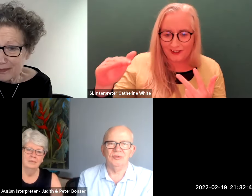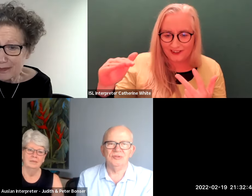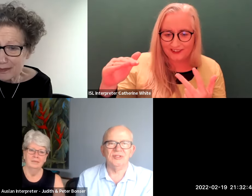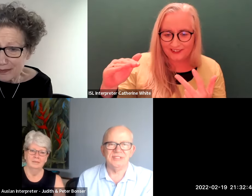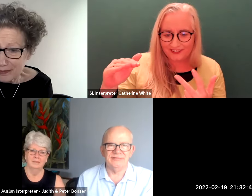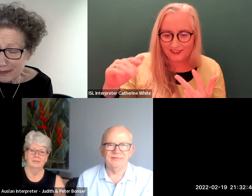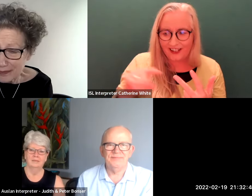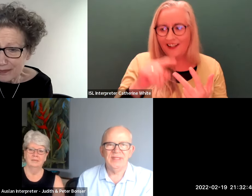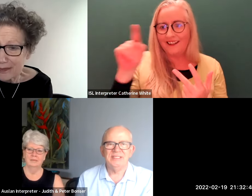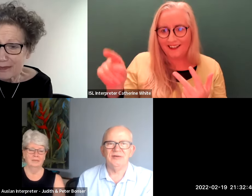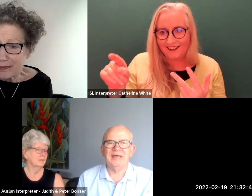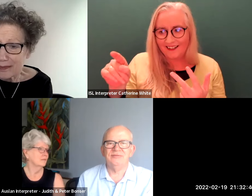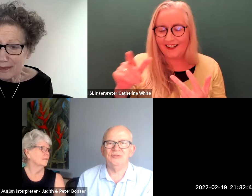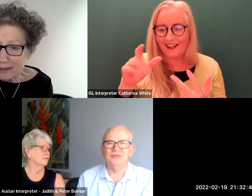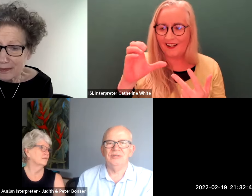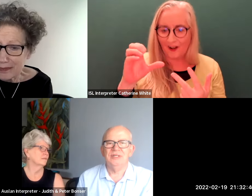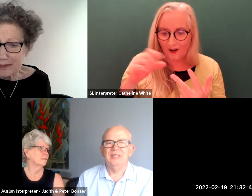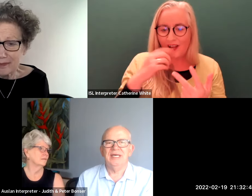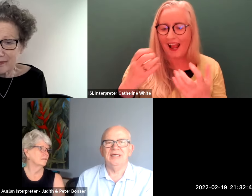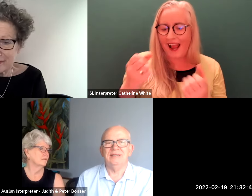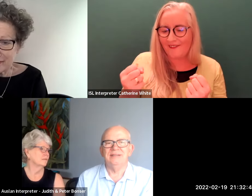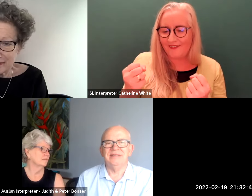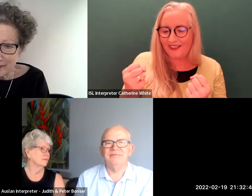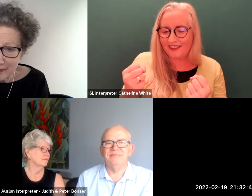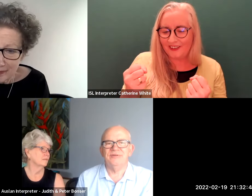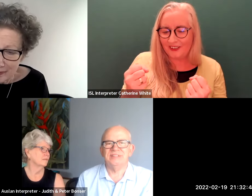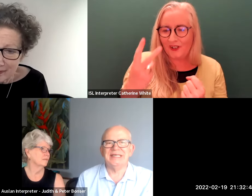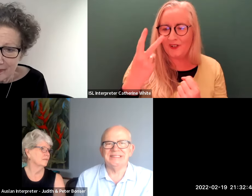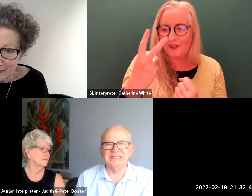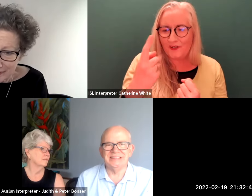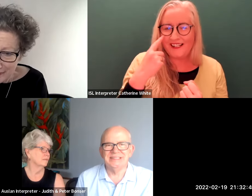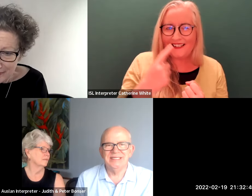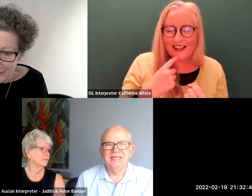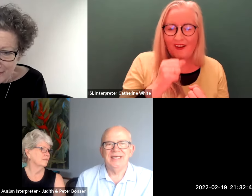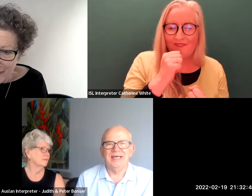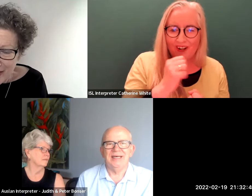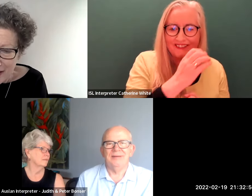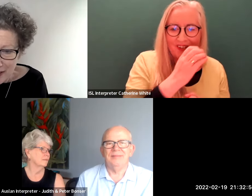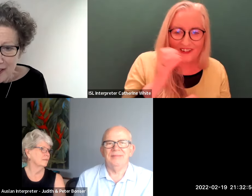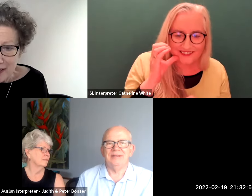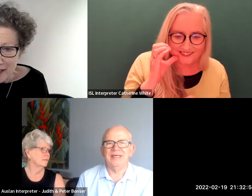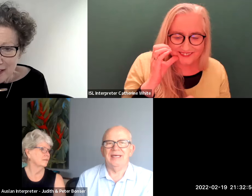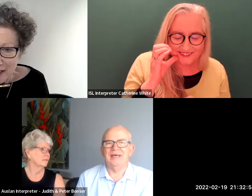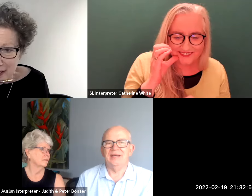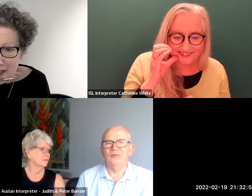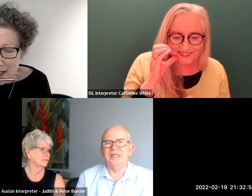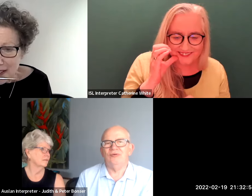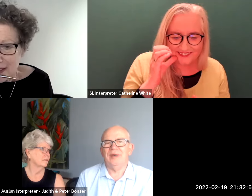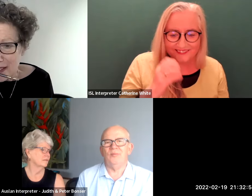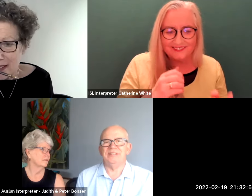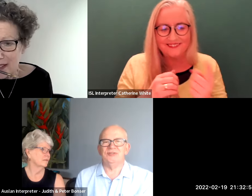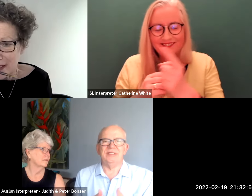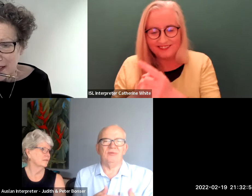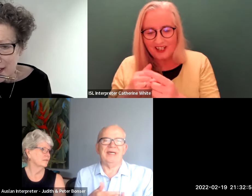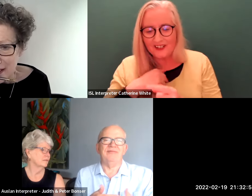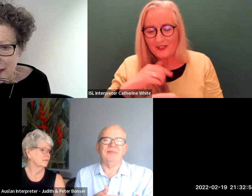children were also deaf so i have two uh deaf first cousins um and i and we grew